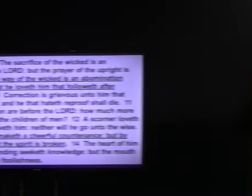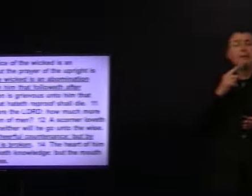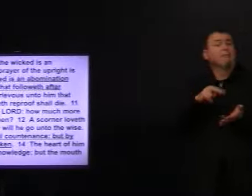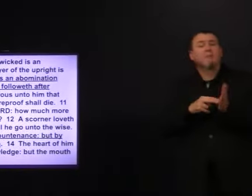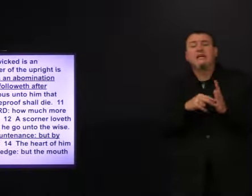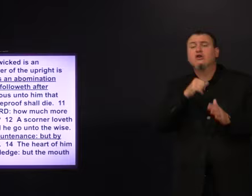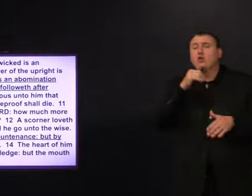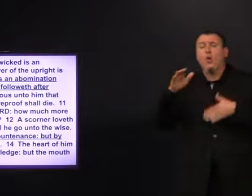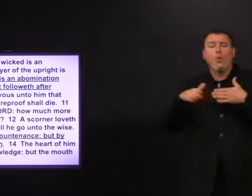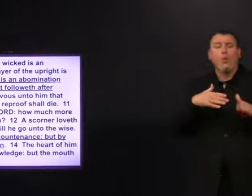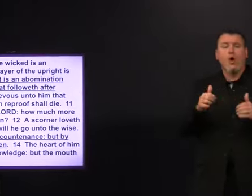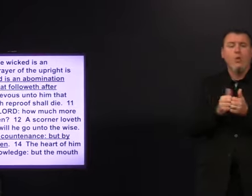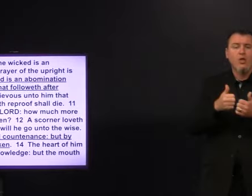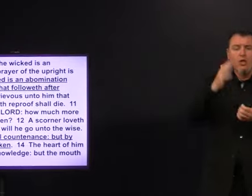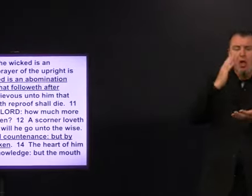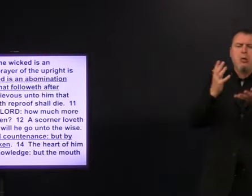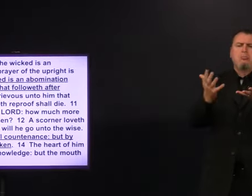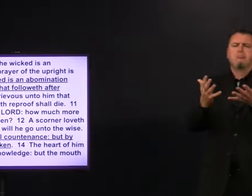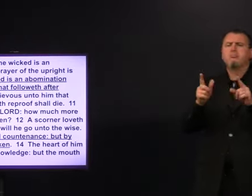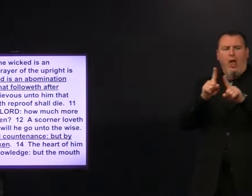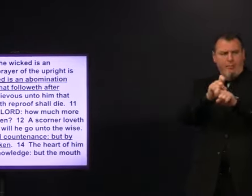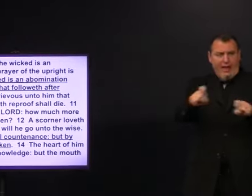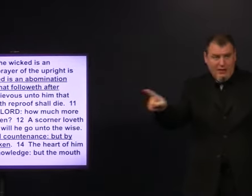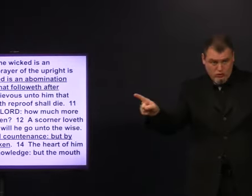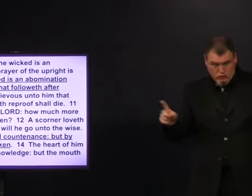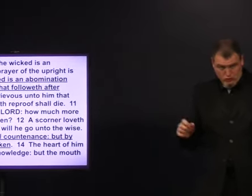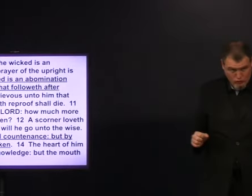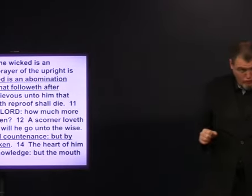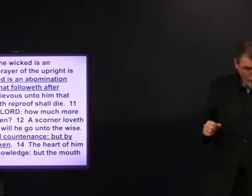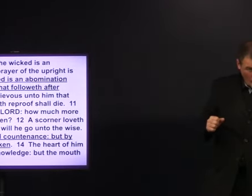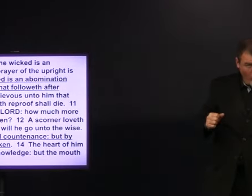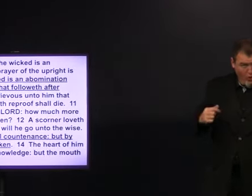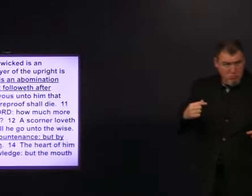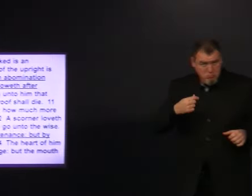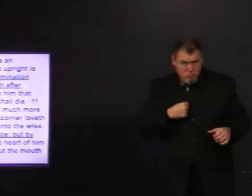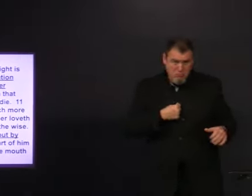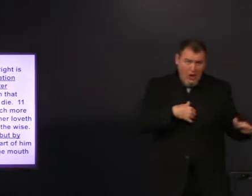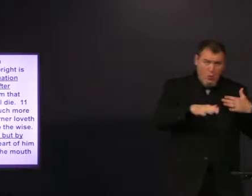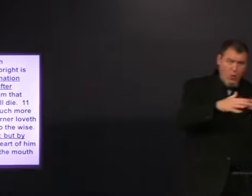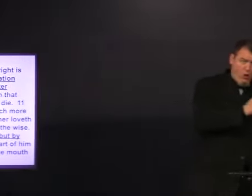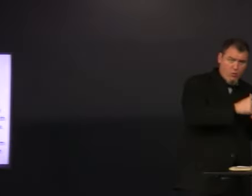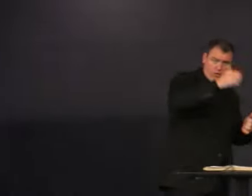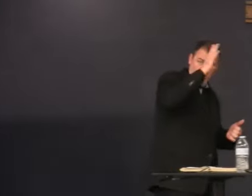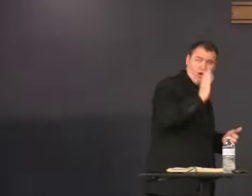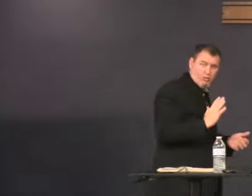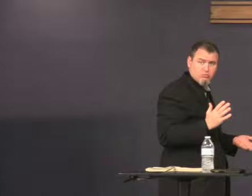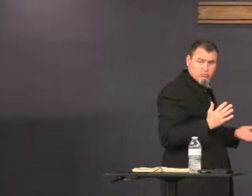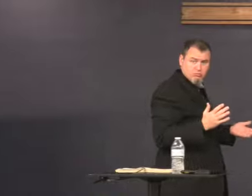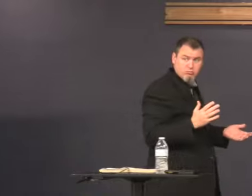the journey says it means you're not walking with God but let me ask you if I walk with God